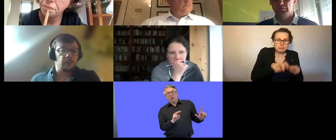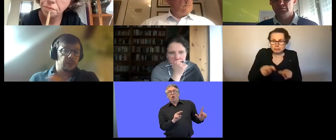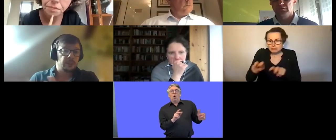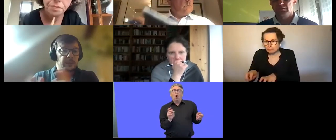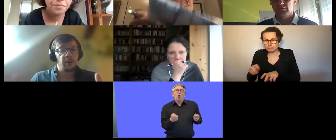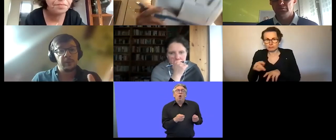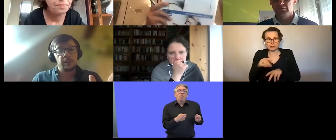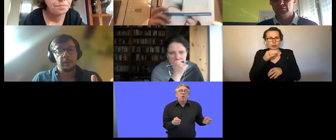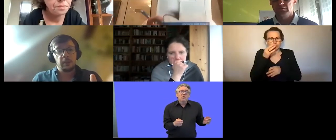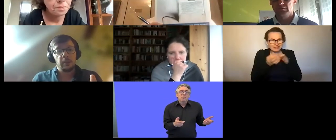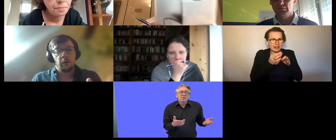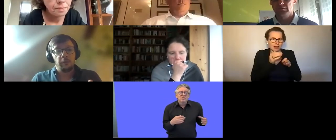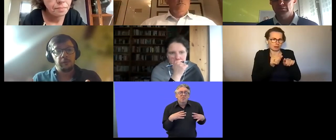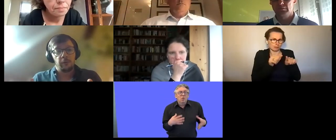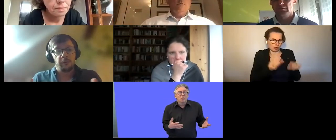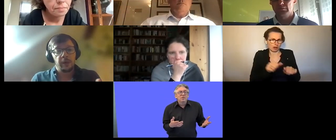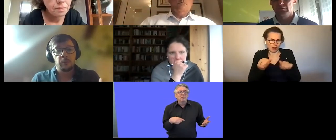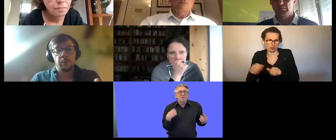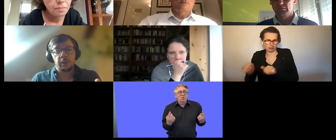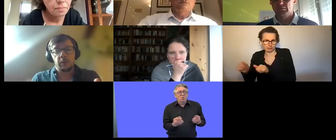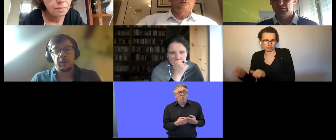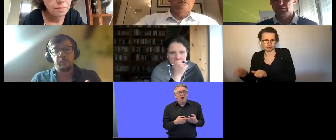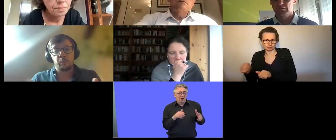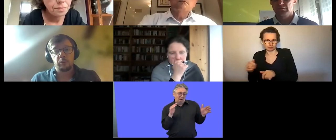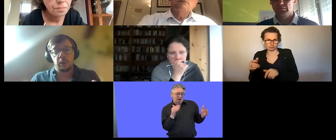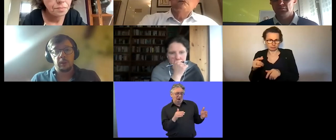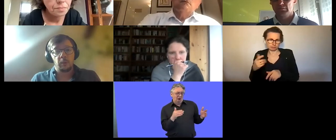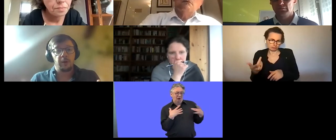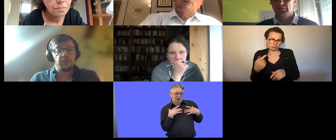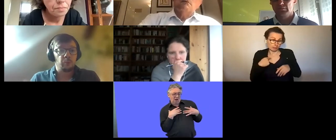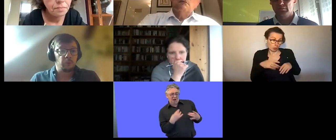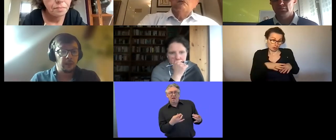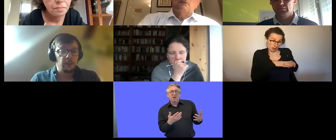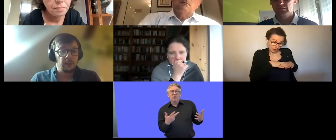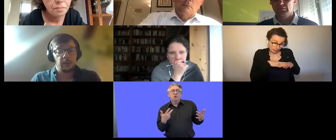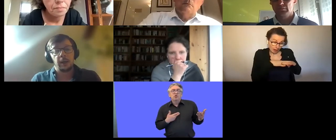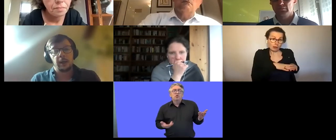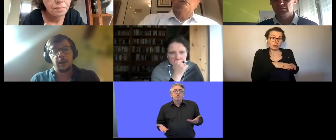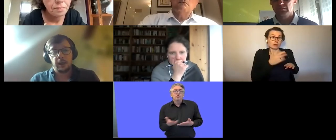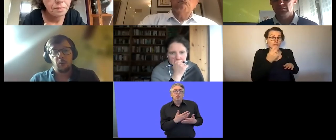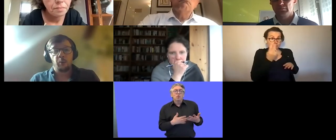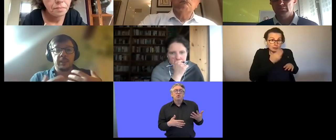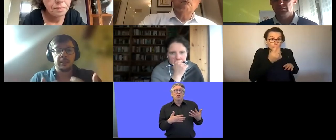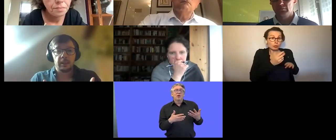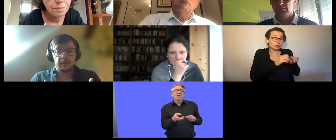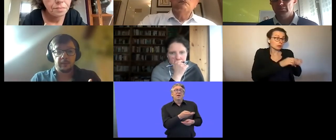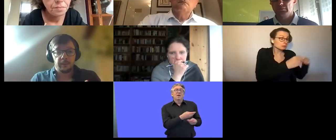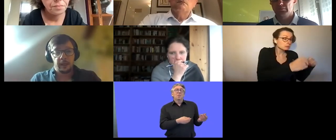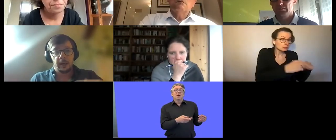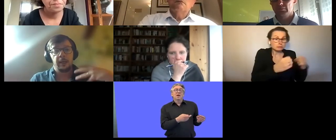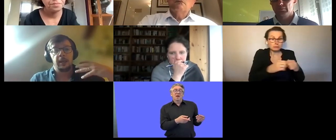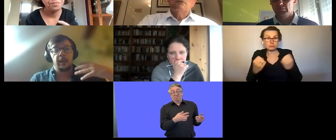model because this is the remit of of the network that we have put uh that we have put together uh we see